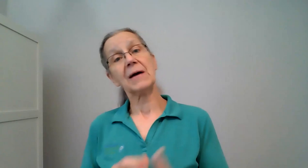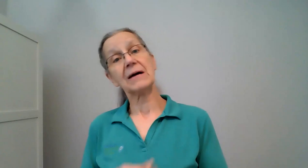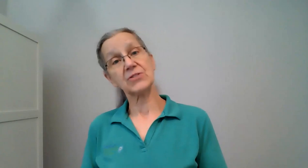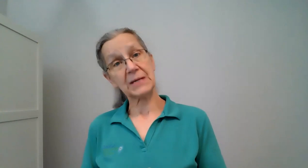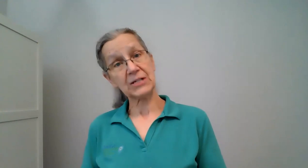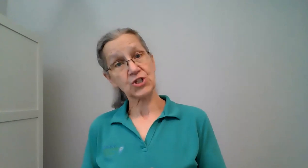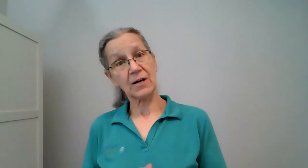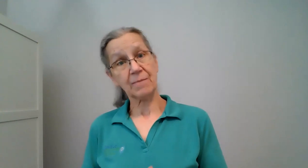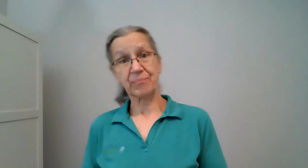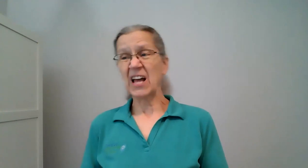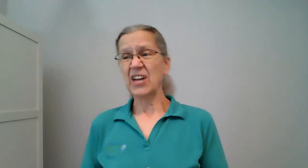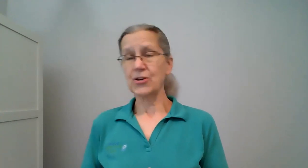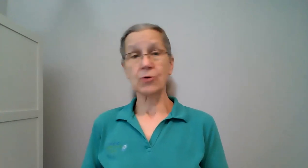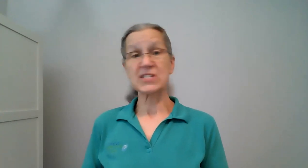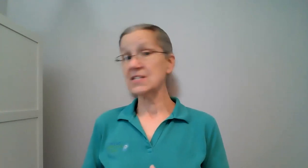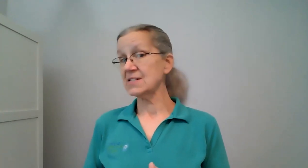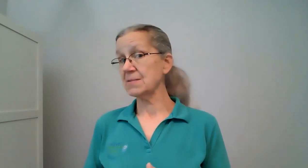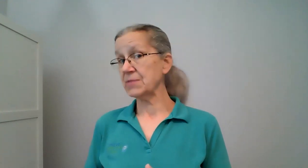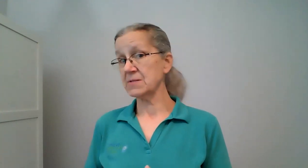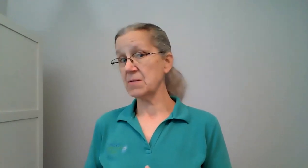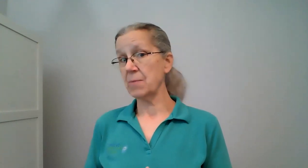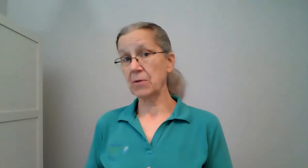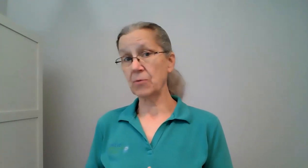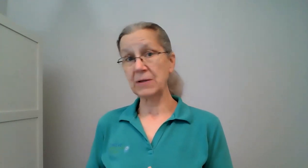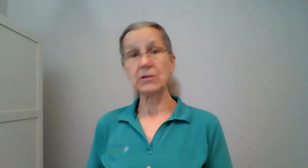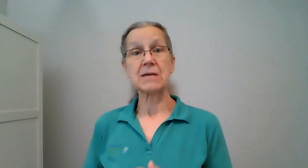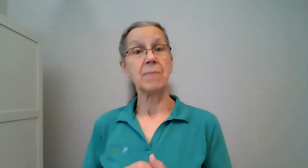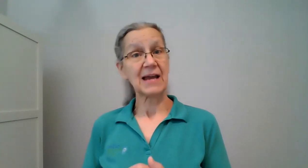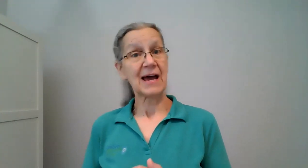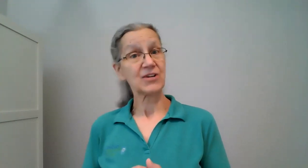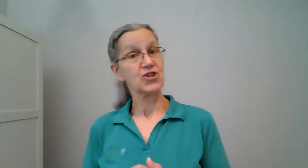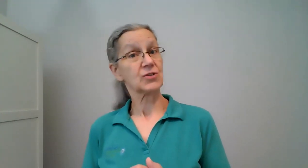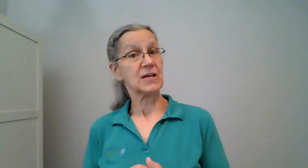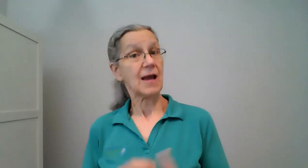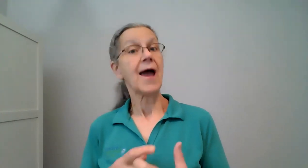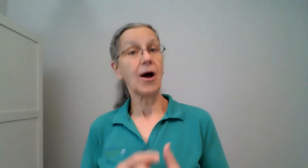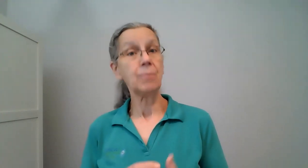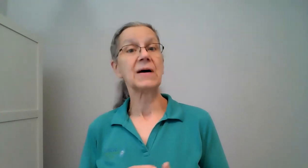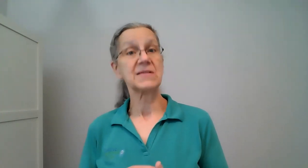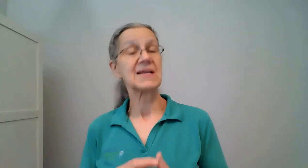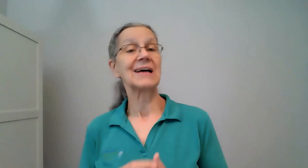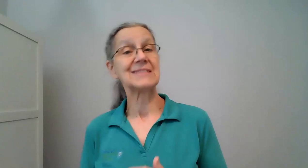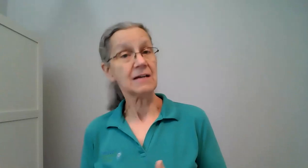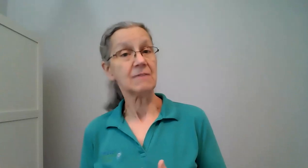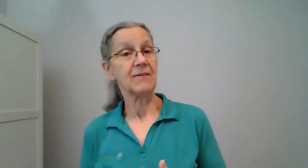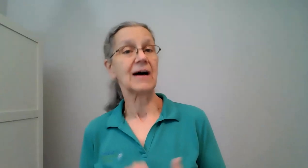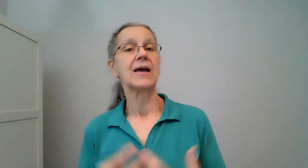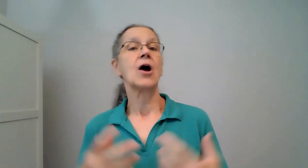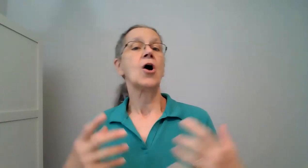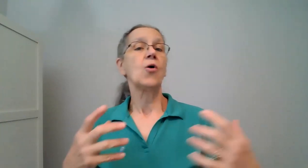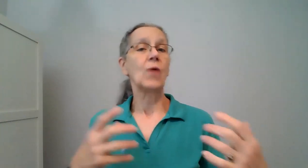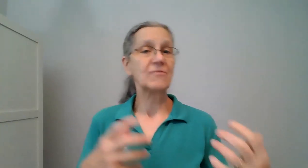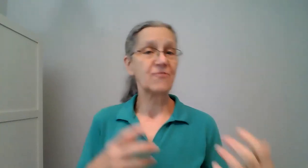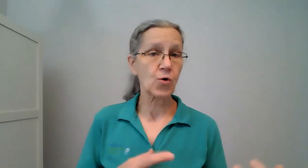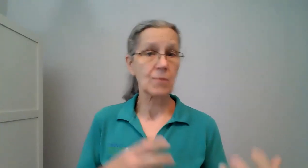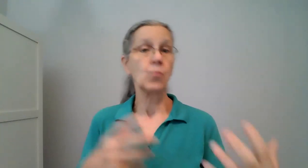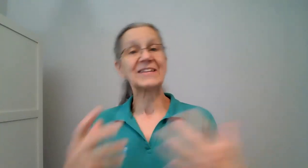about dementia noticing some things about mobility might actually help us identify what form what